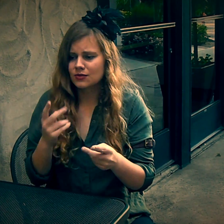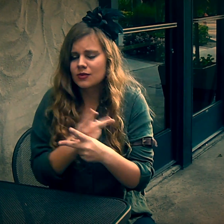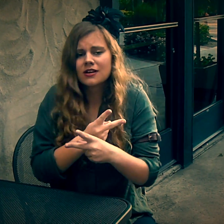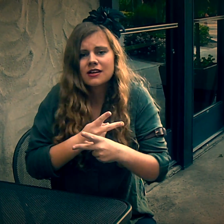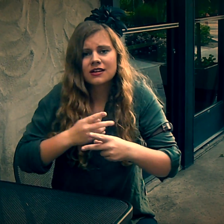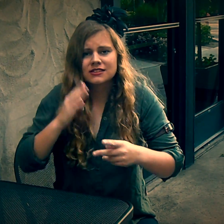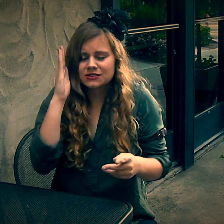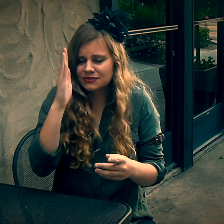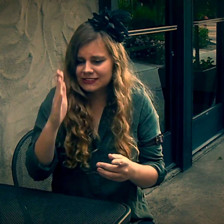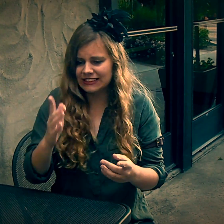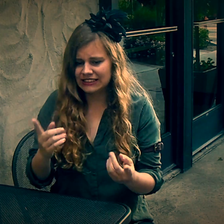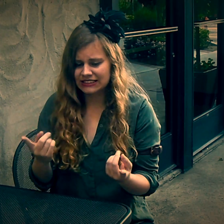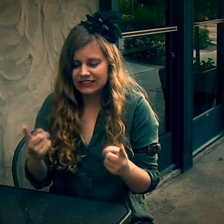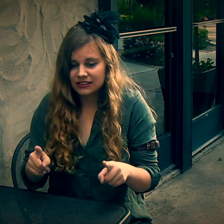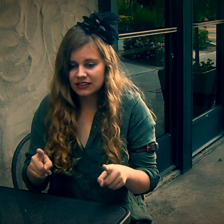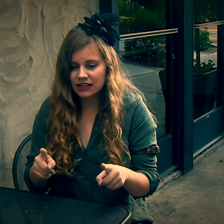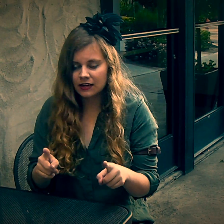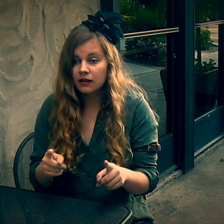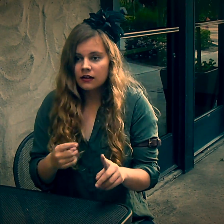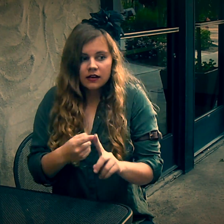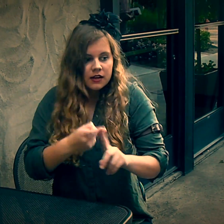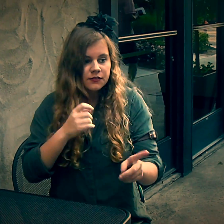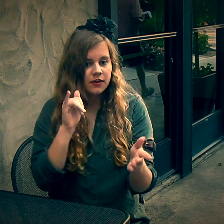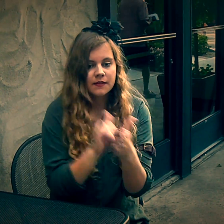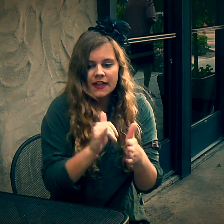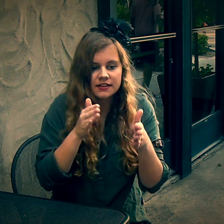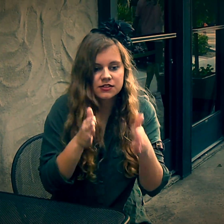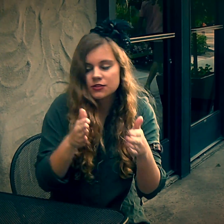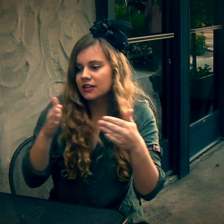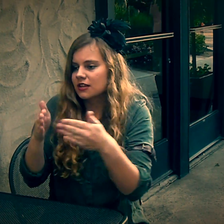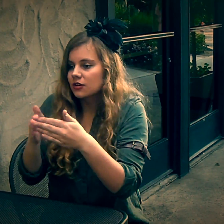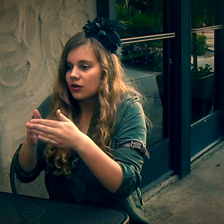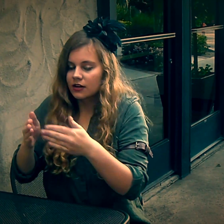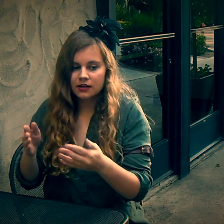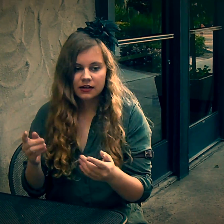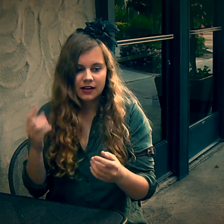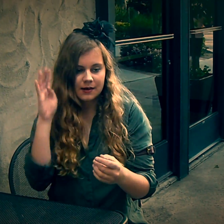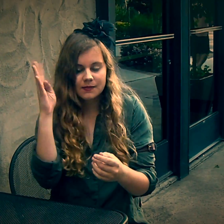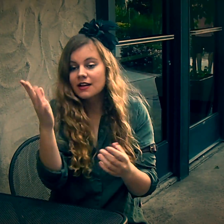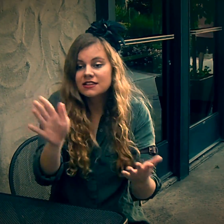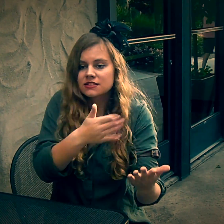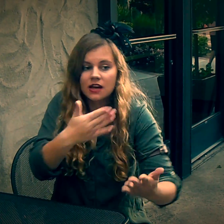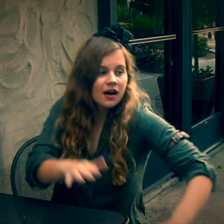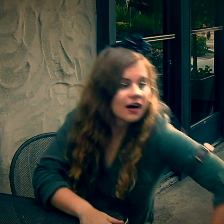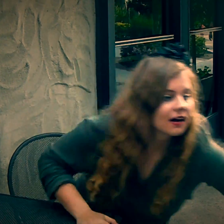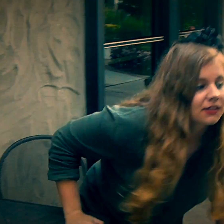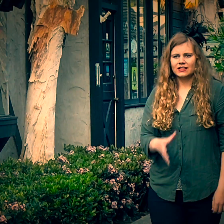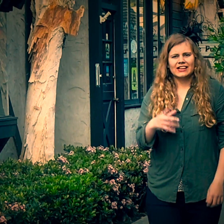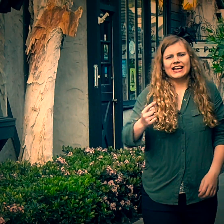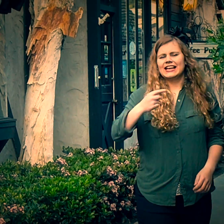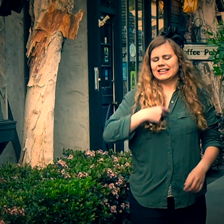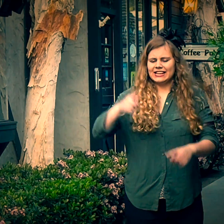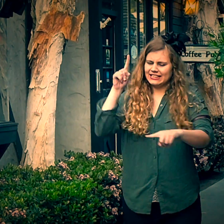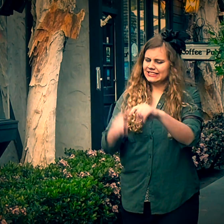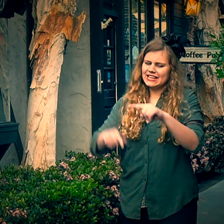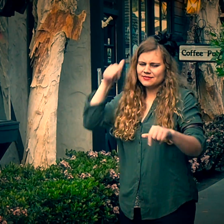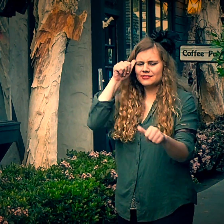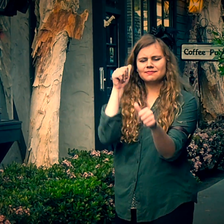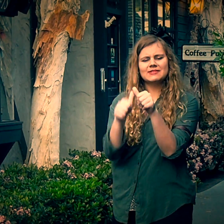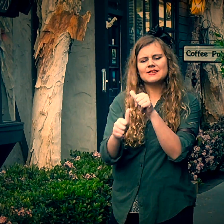worst is yet to come From that street, but I came myself And I can't remember